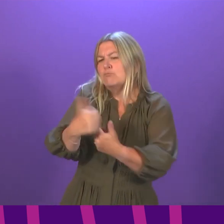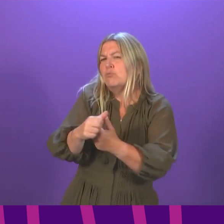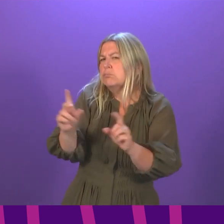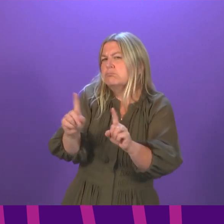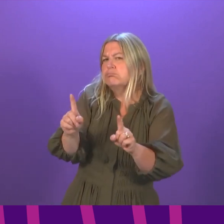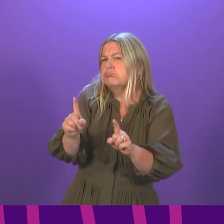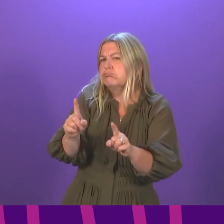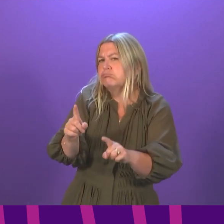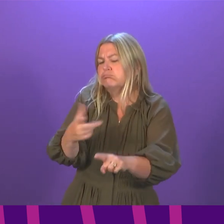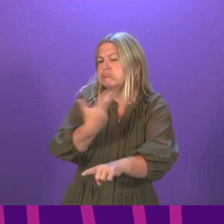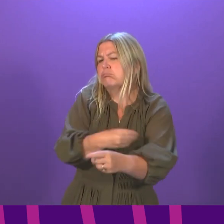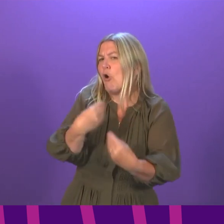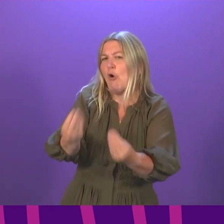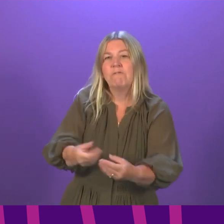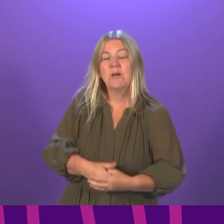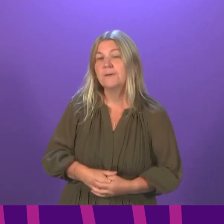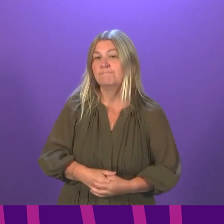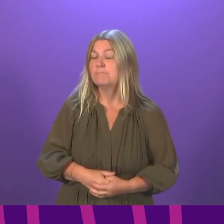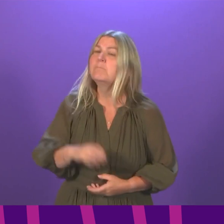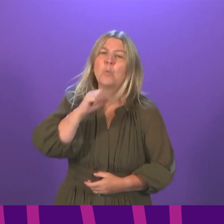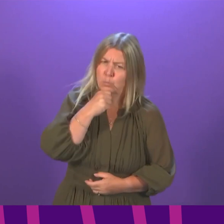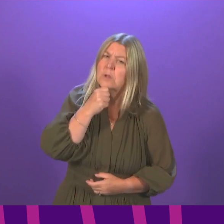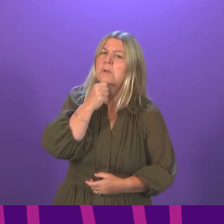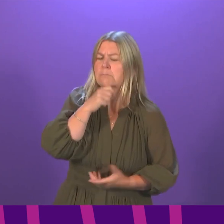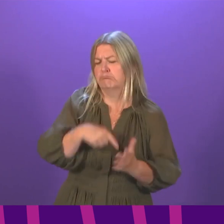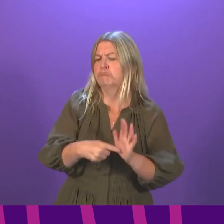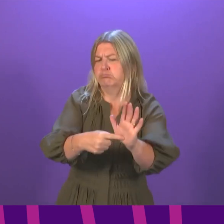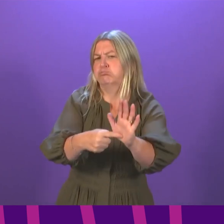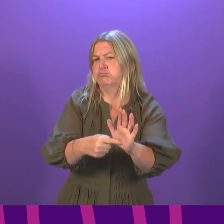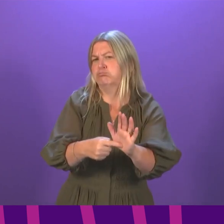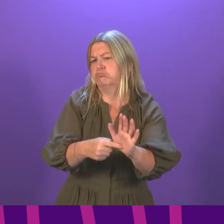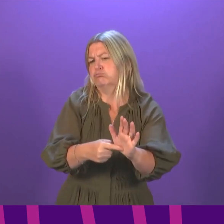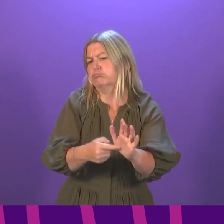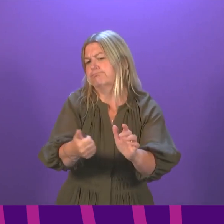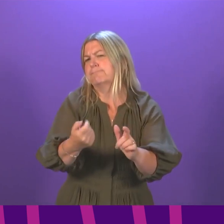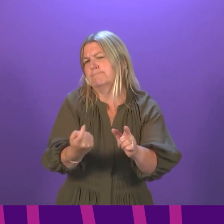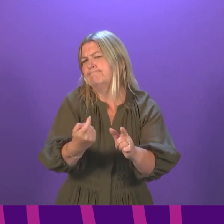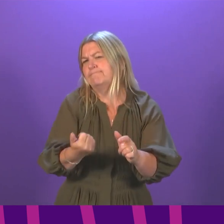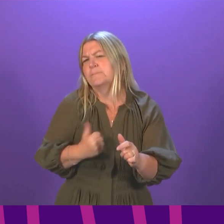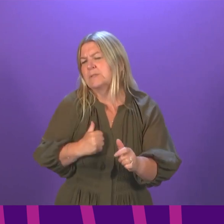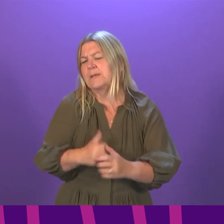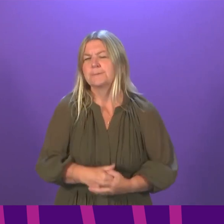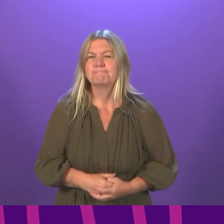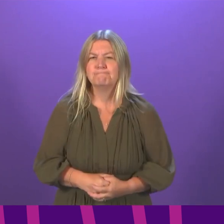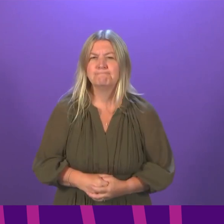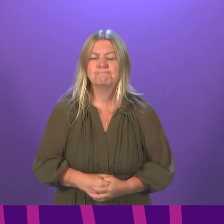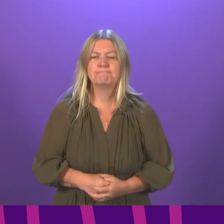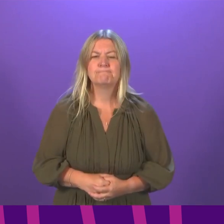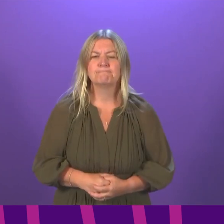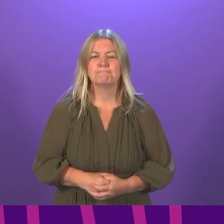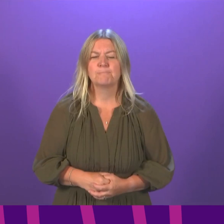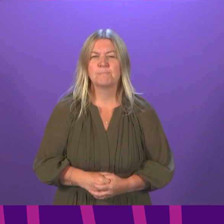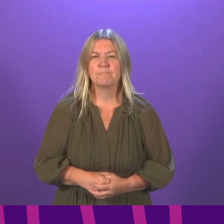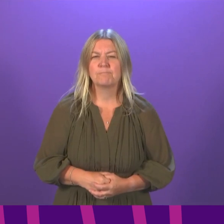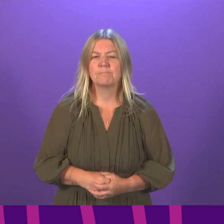for JAGs to be offered, and more detail of that will be set out in due course. Petrus Wishart, be followed by Graeme Simpson.